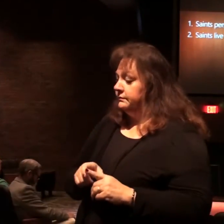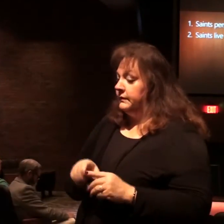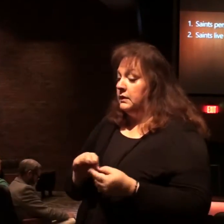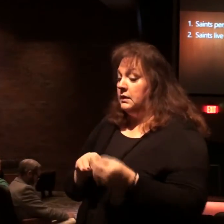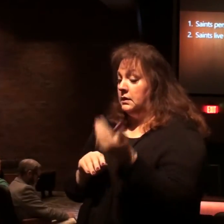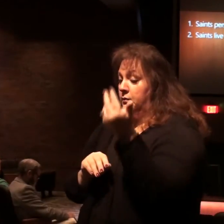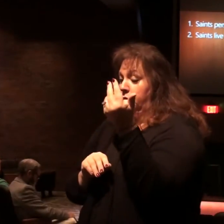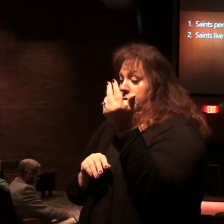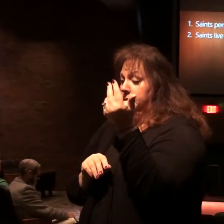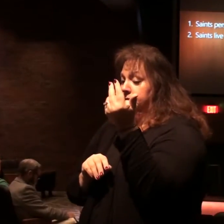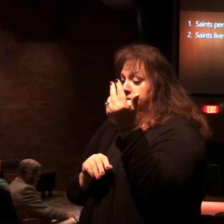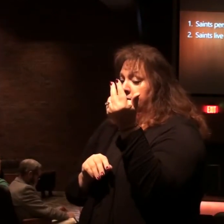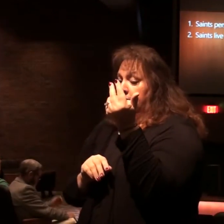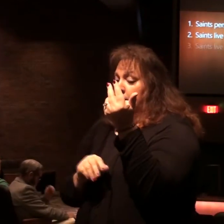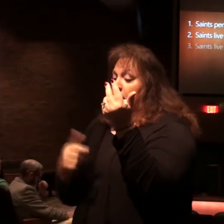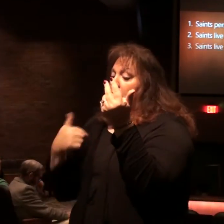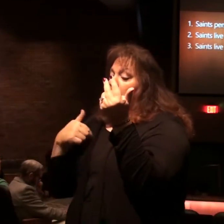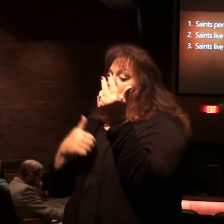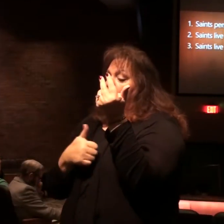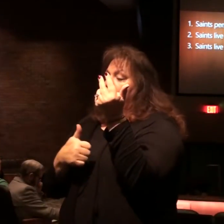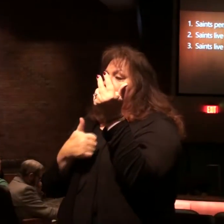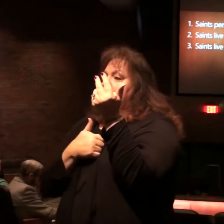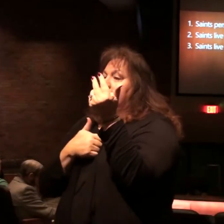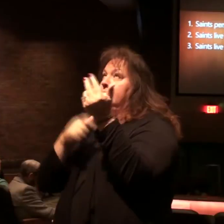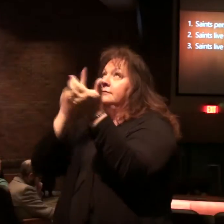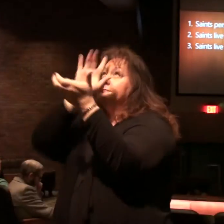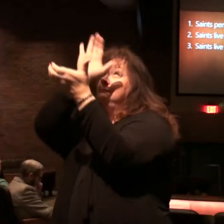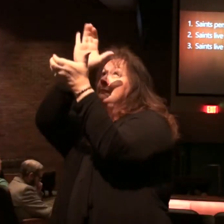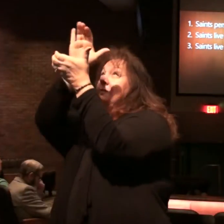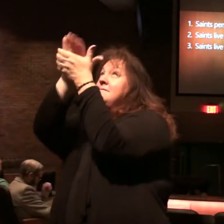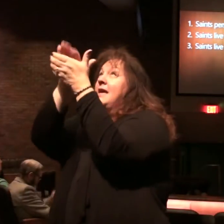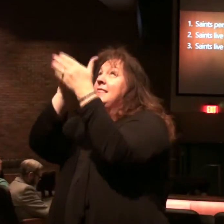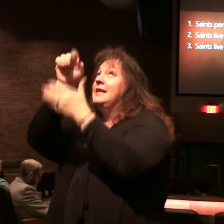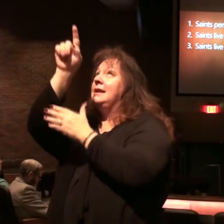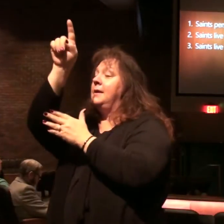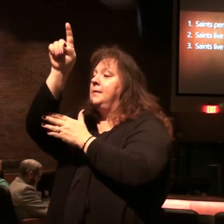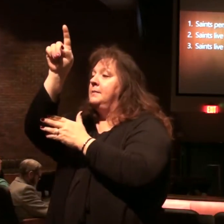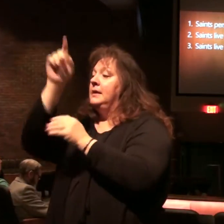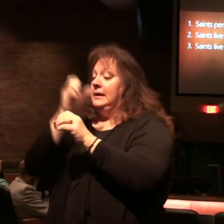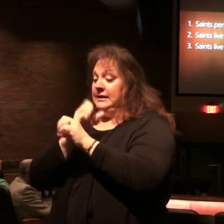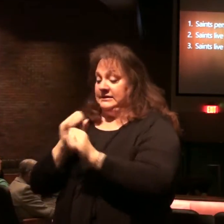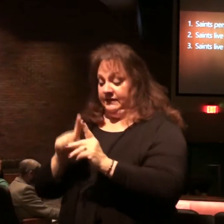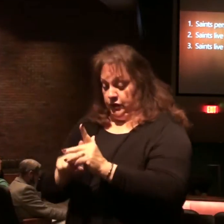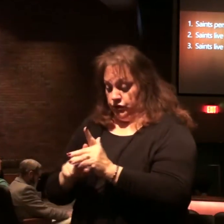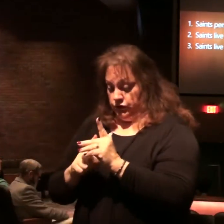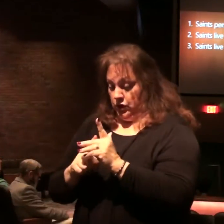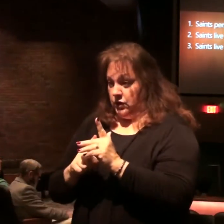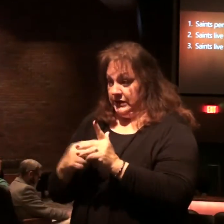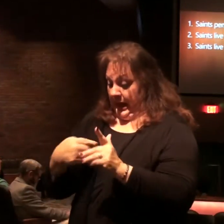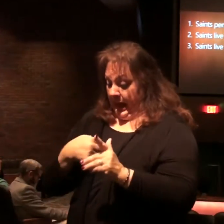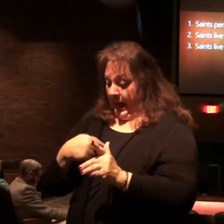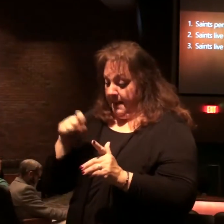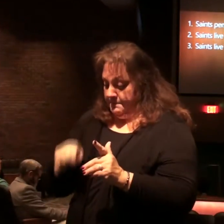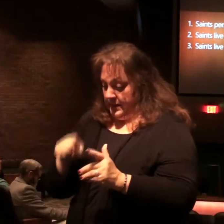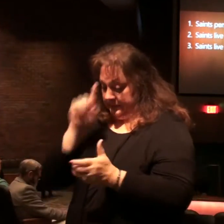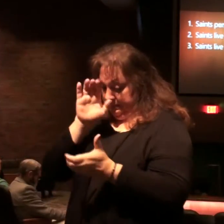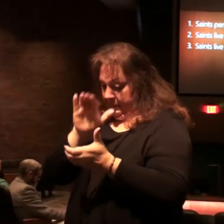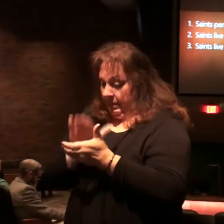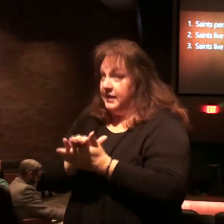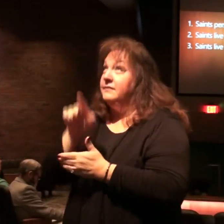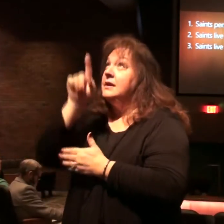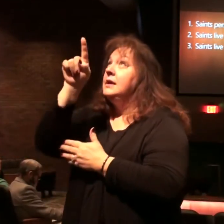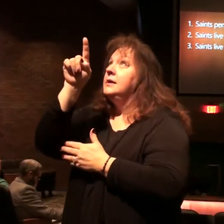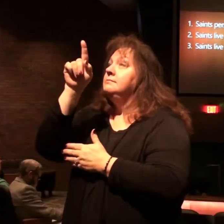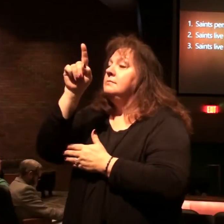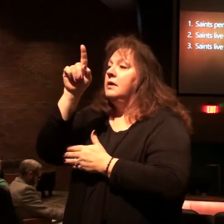Thirdly, saints live with their faith in Christ. Salvation begins when we place our faith in Christ. From